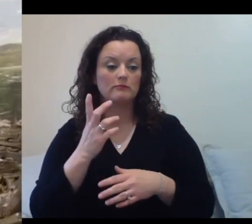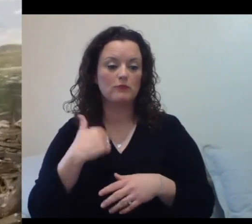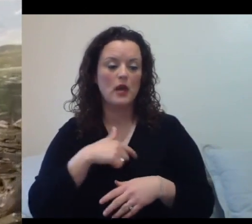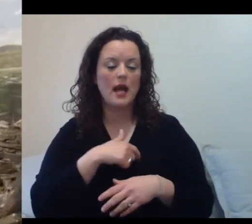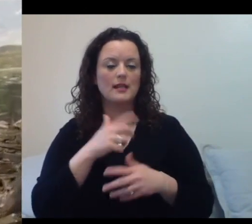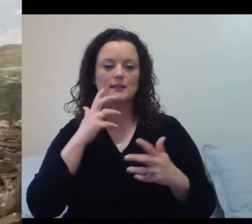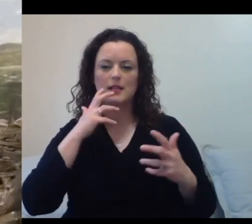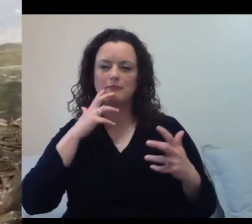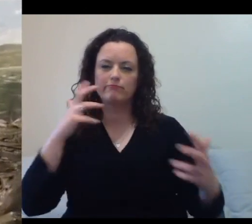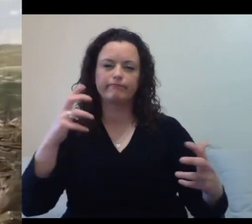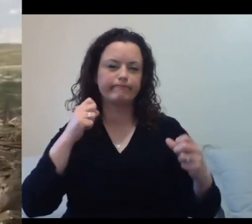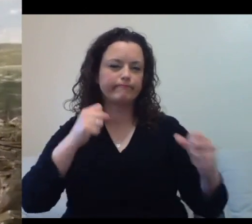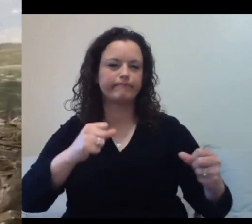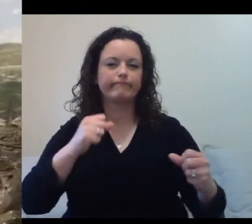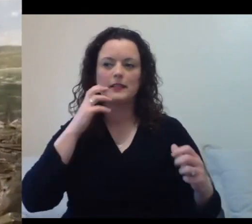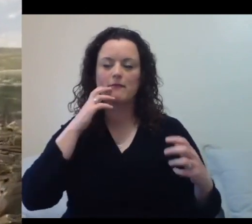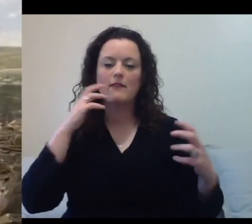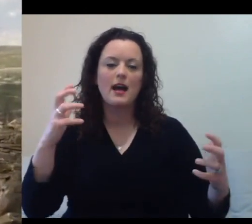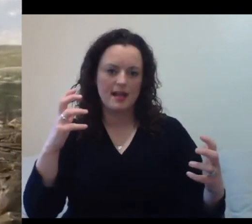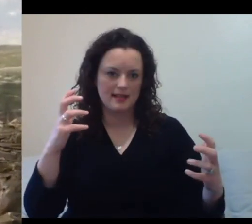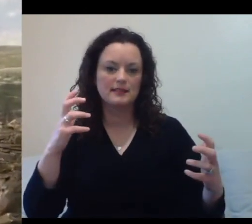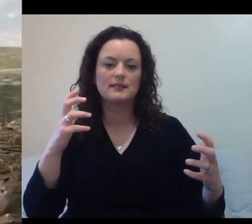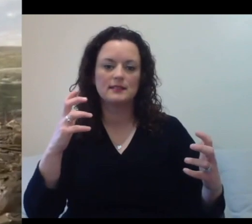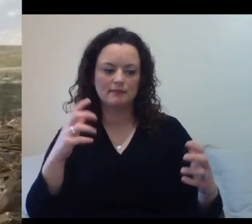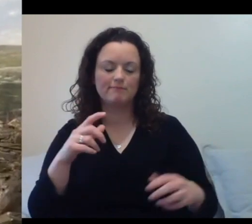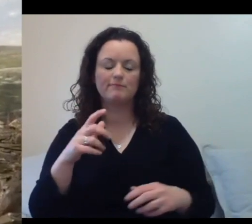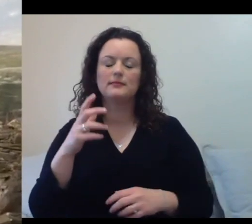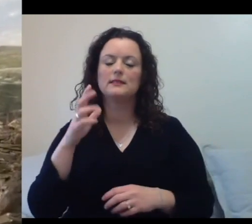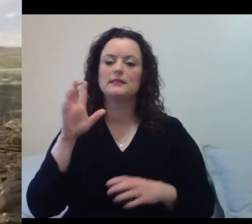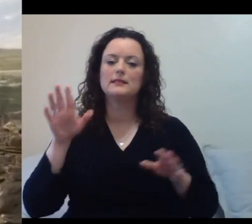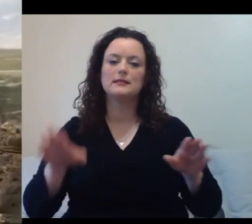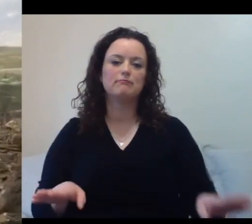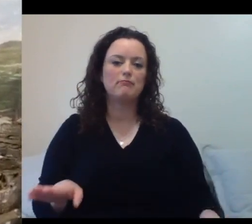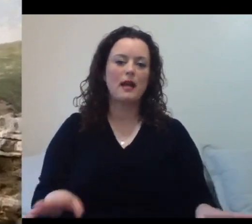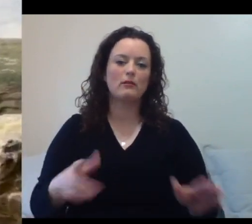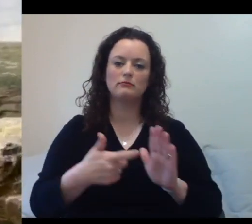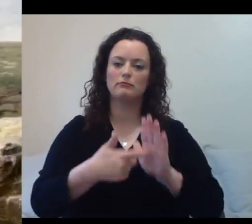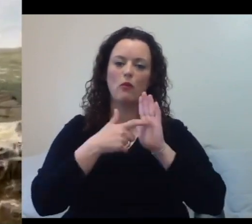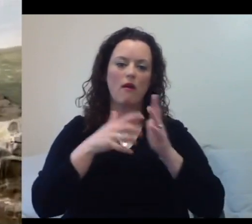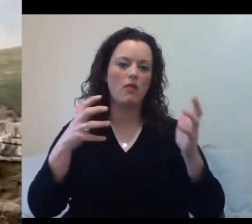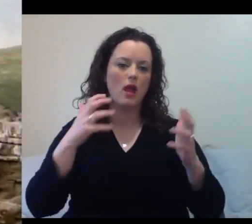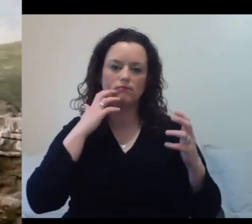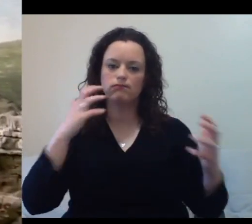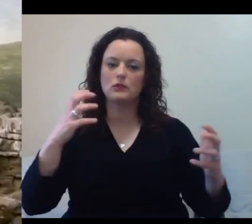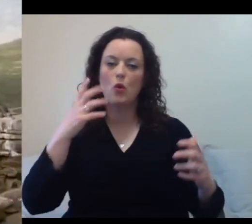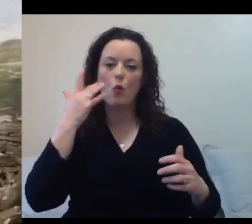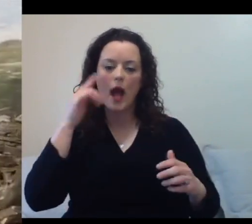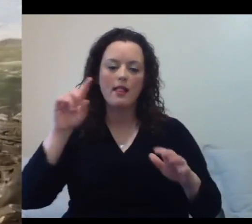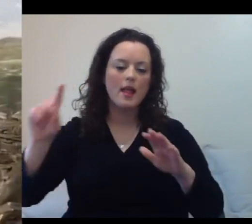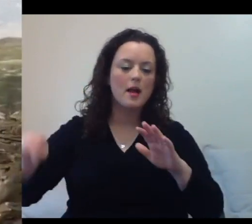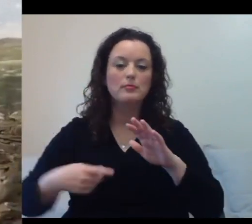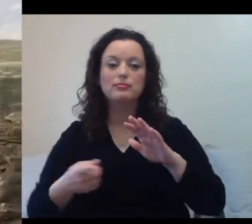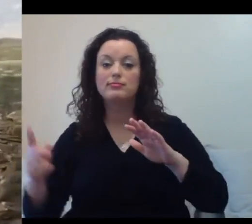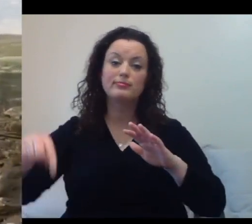diet. Because they're spending a lot of time swimming, they're burning a lot of calories in the water. So they need lots and lots of calories every day.